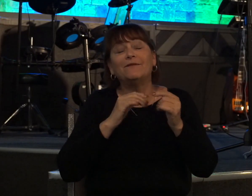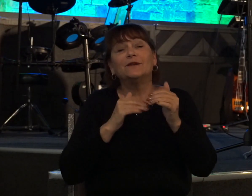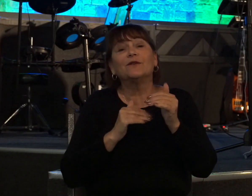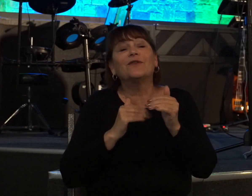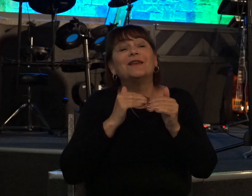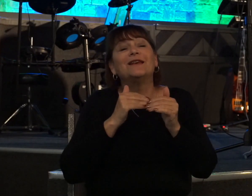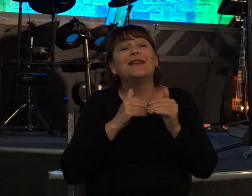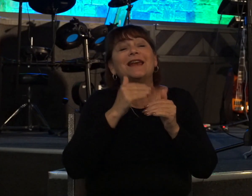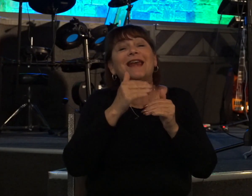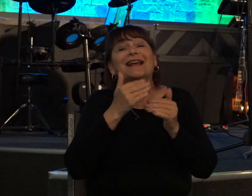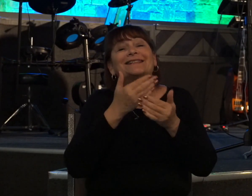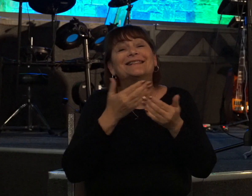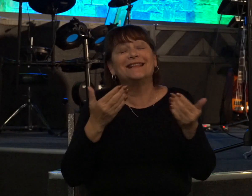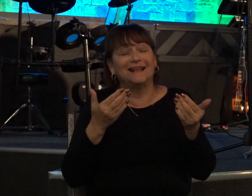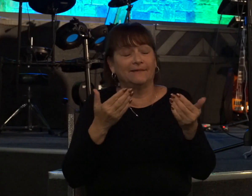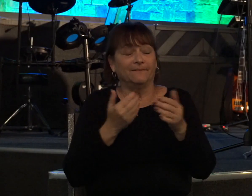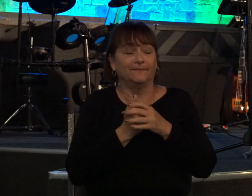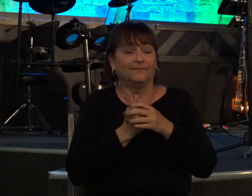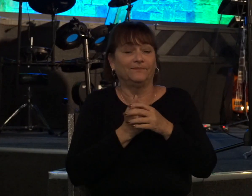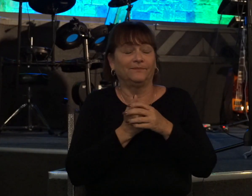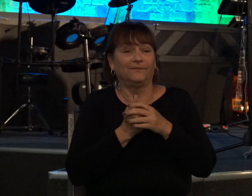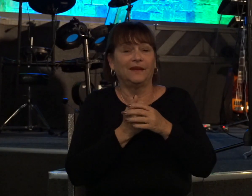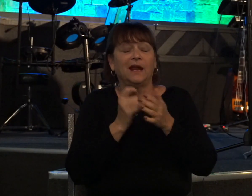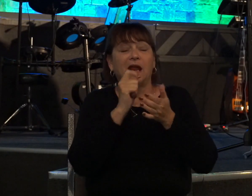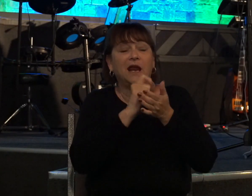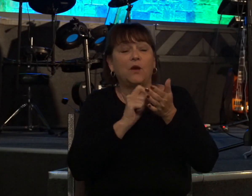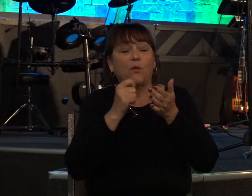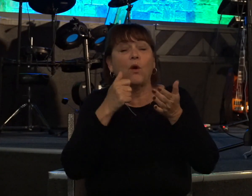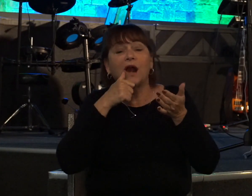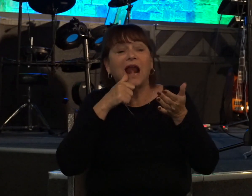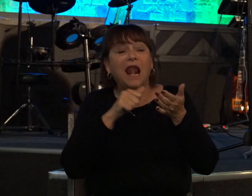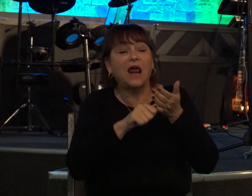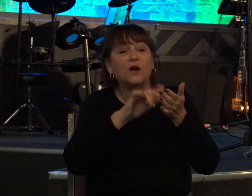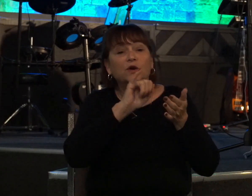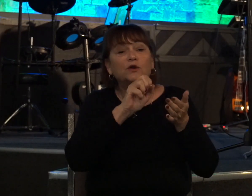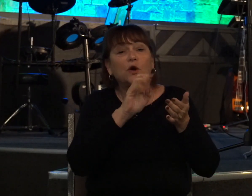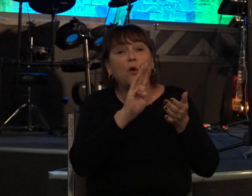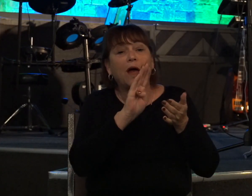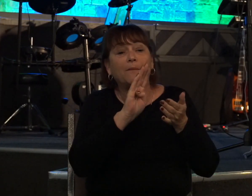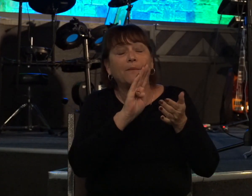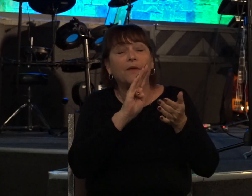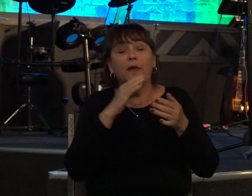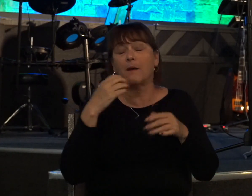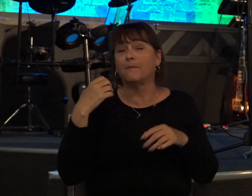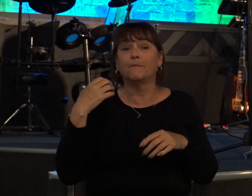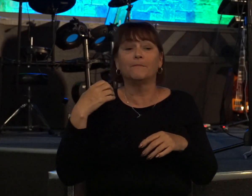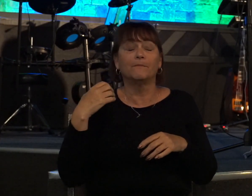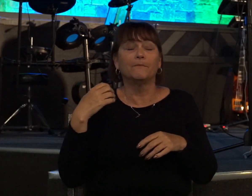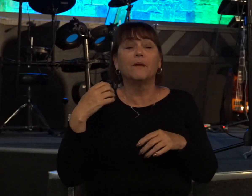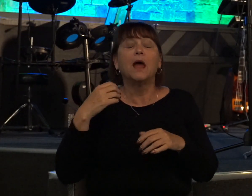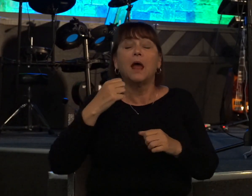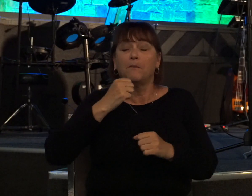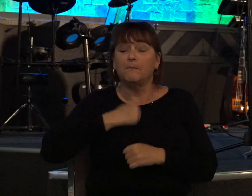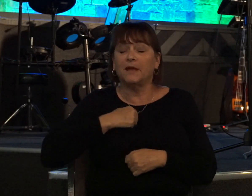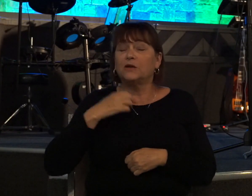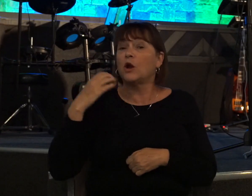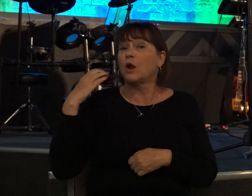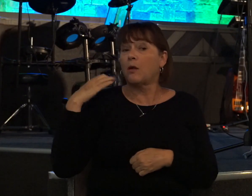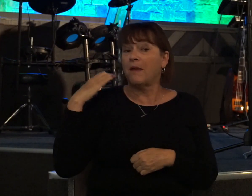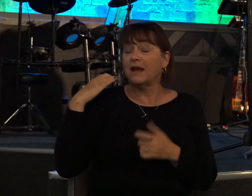he wrote a letter to joab the military commander and he told joab to put uriah on the front